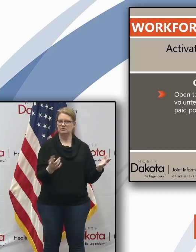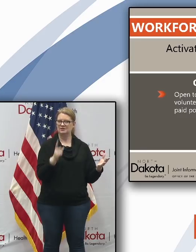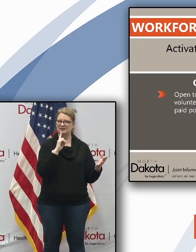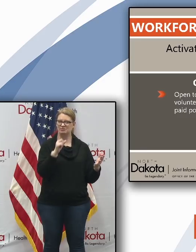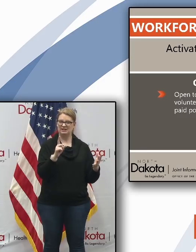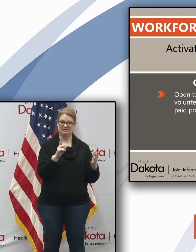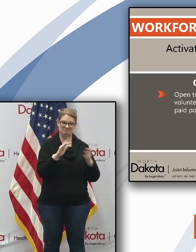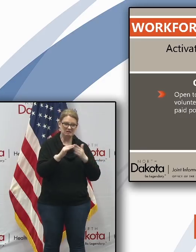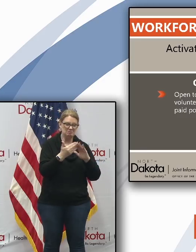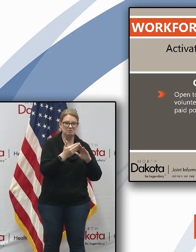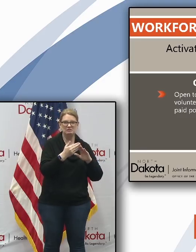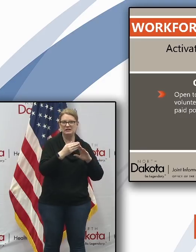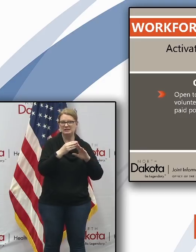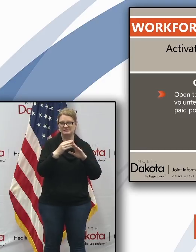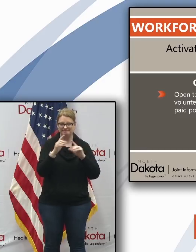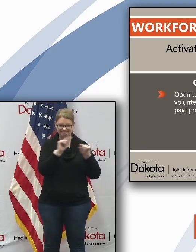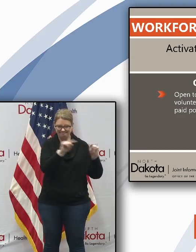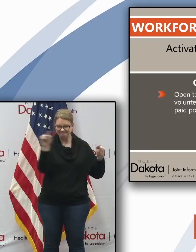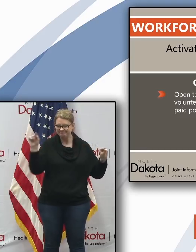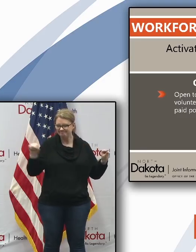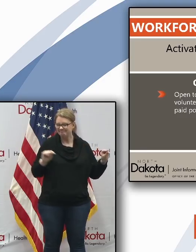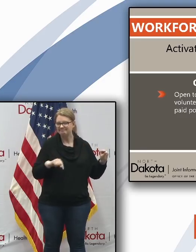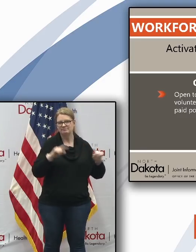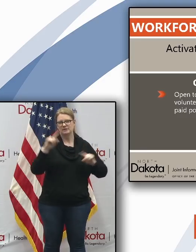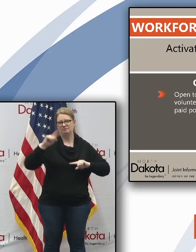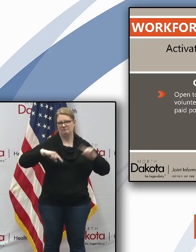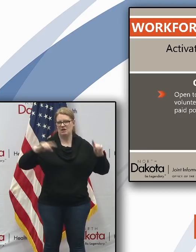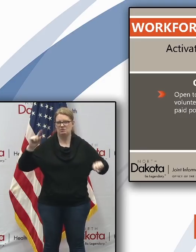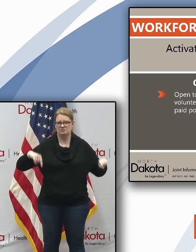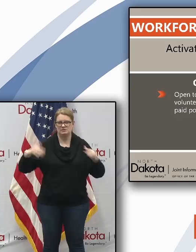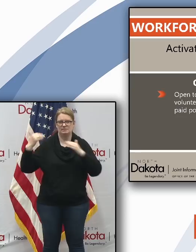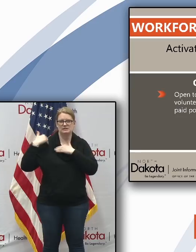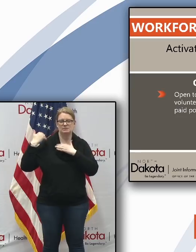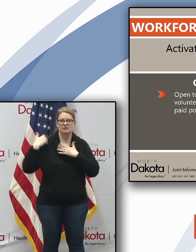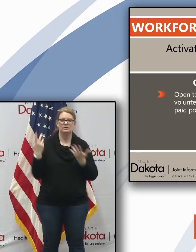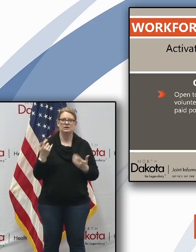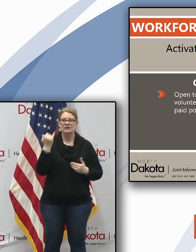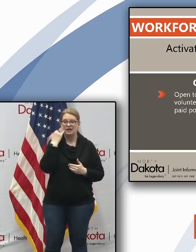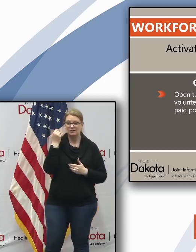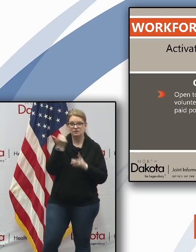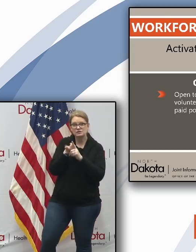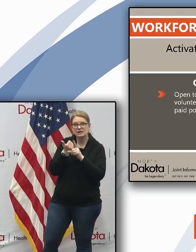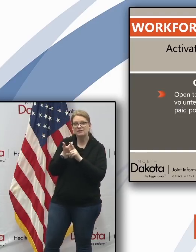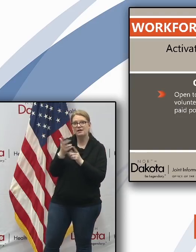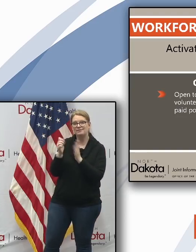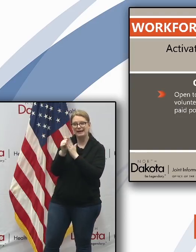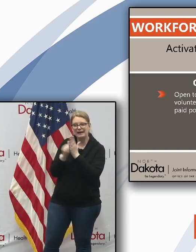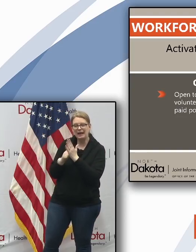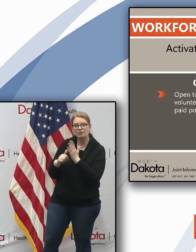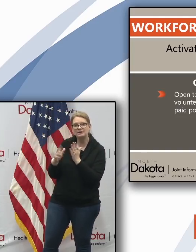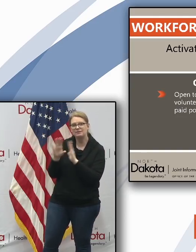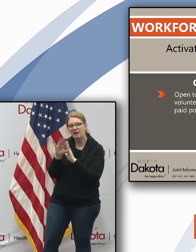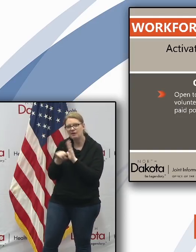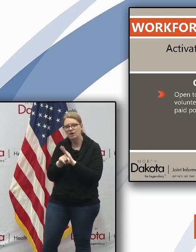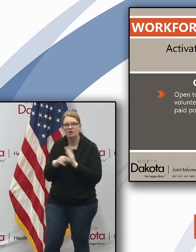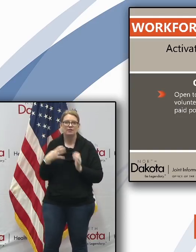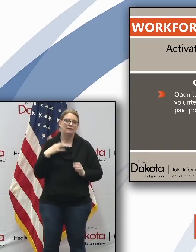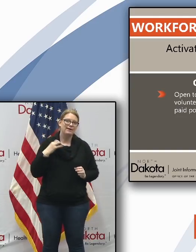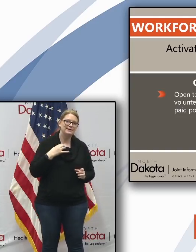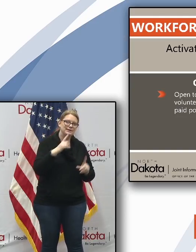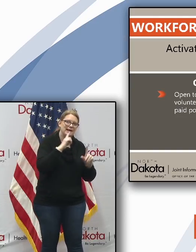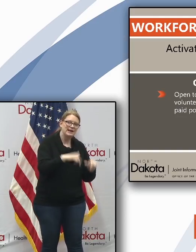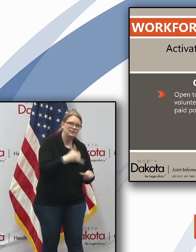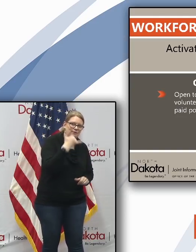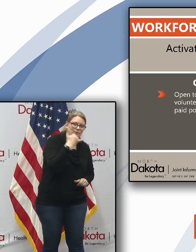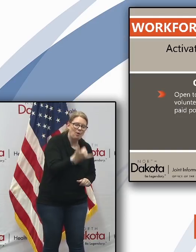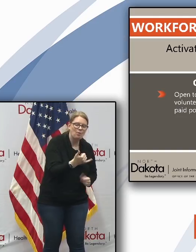community uh but again in this case even if you're someone that's got an accounting background or you're willing to volunteer and answer the phone uh if